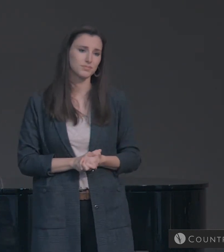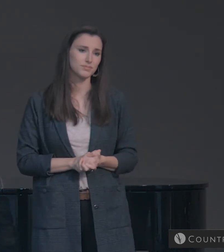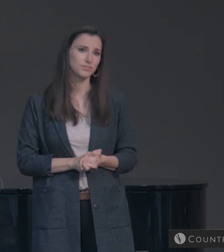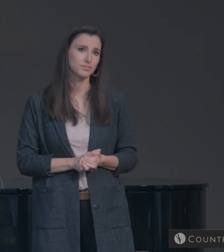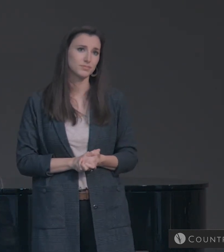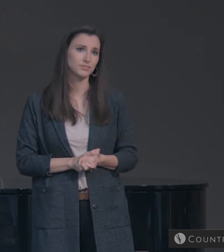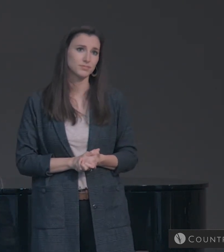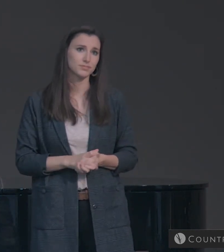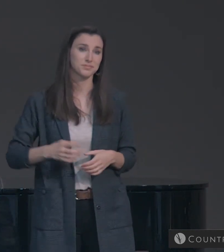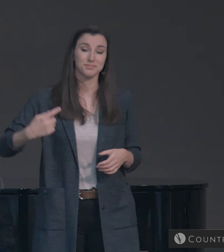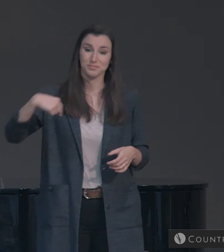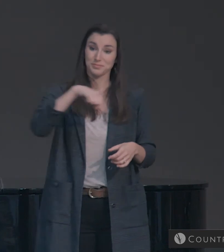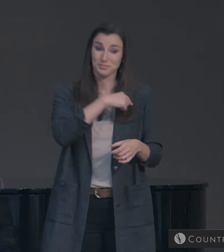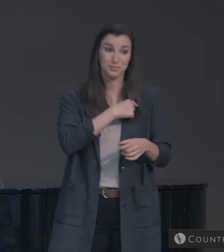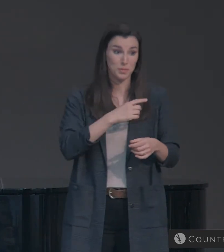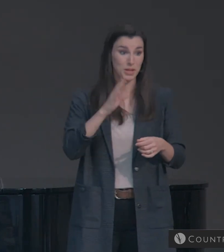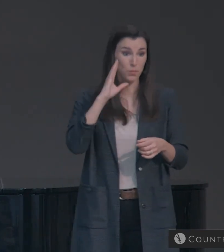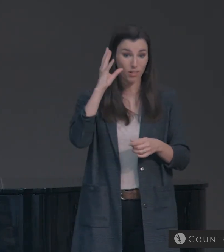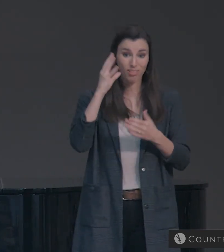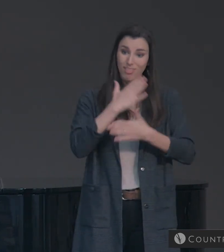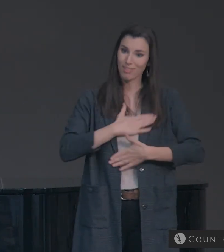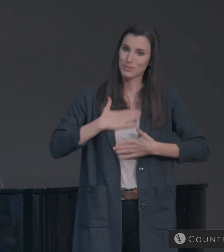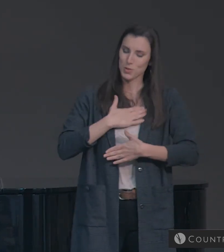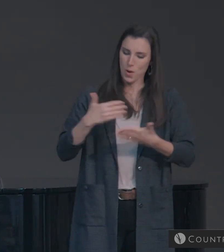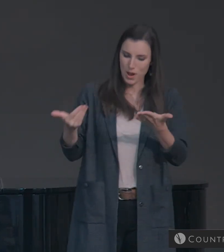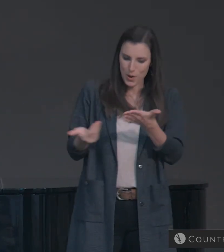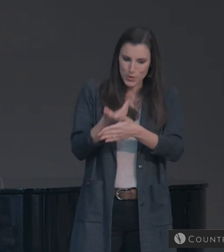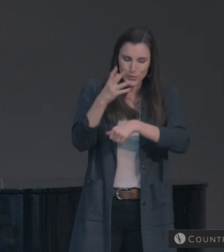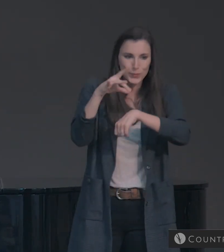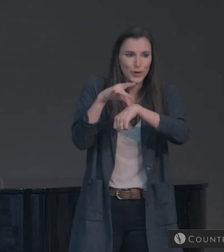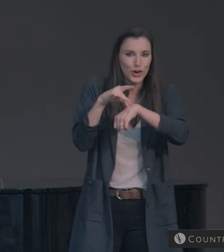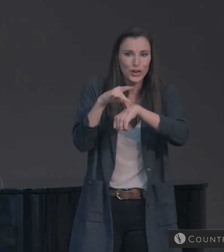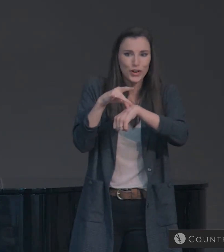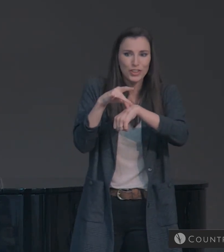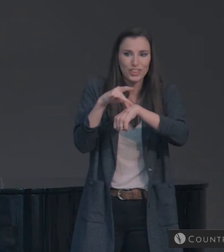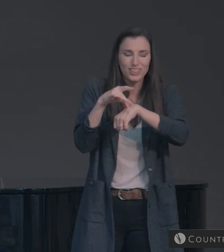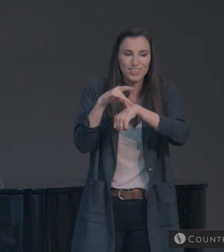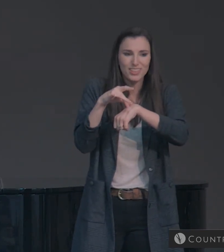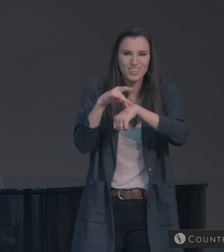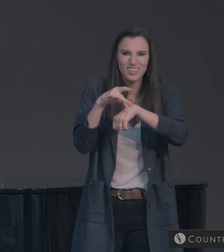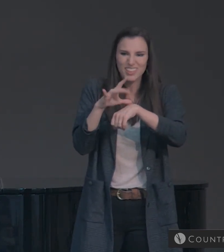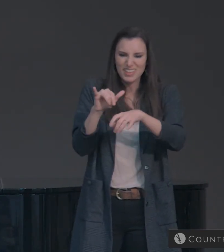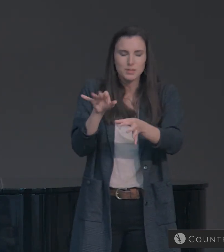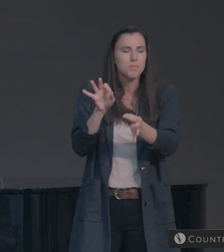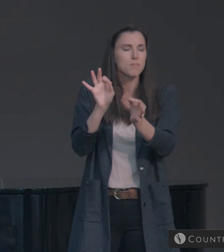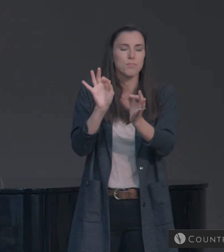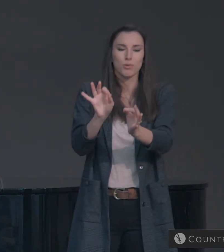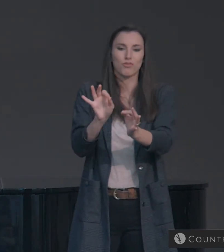And we will enjoy a new earth of Eden-like proportion.